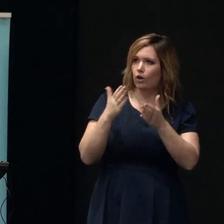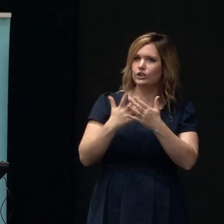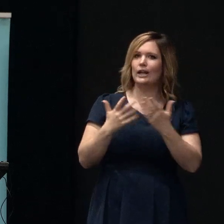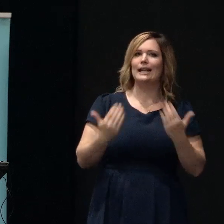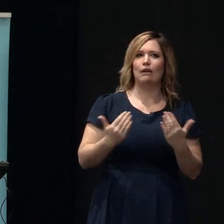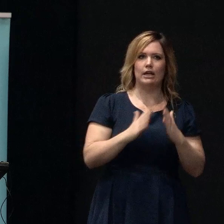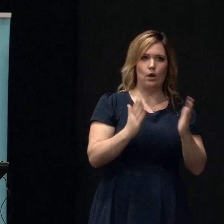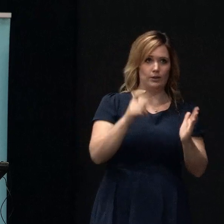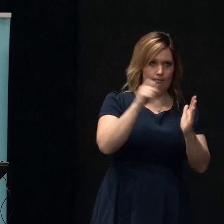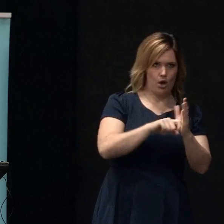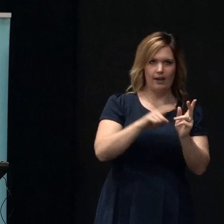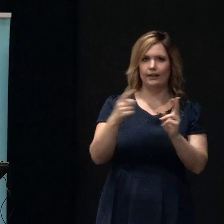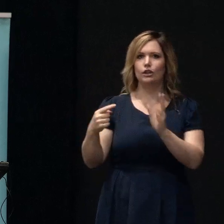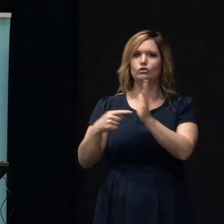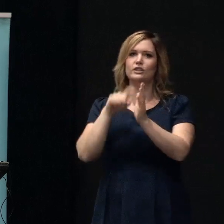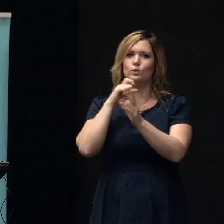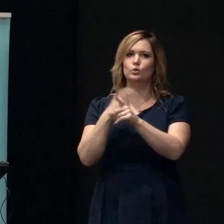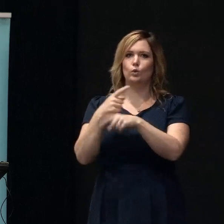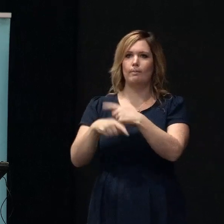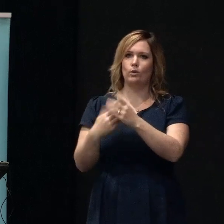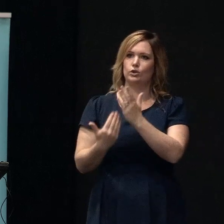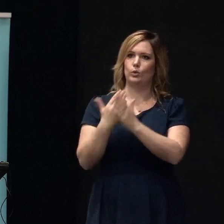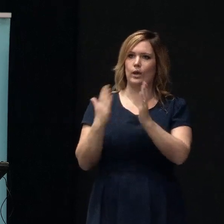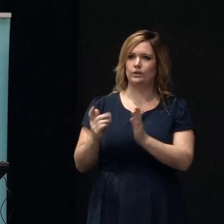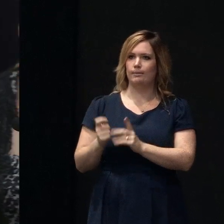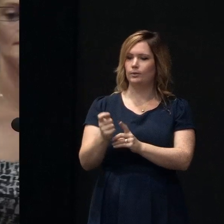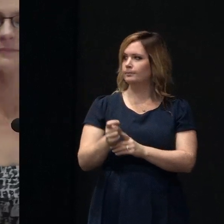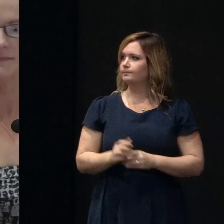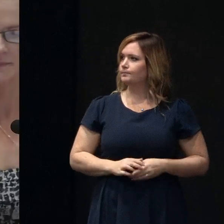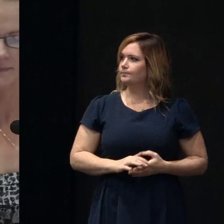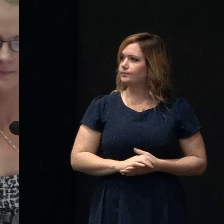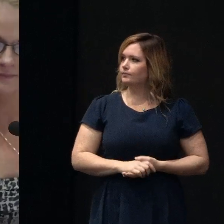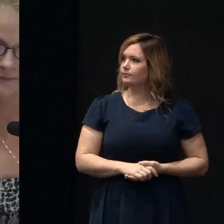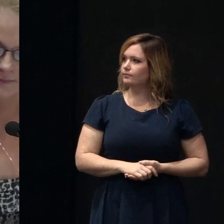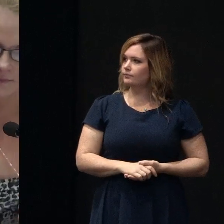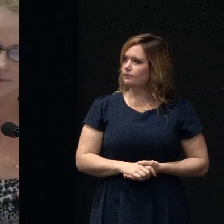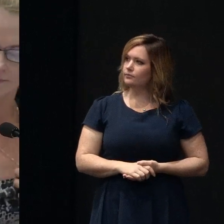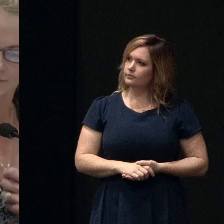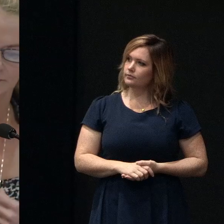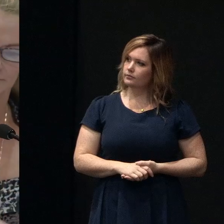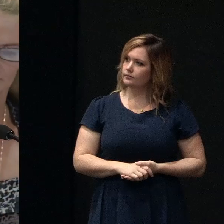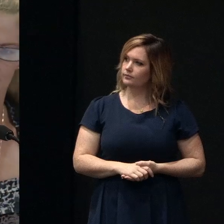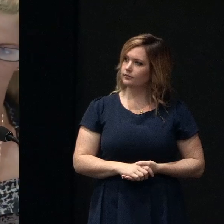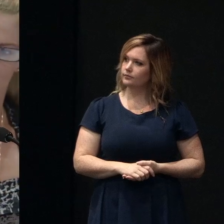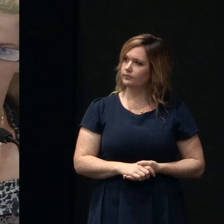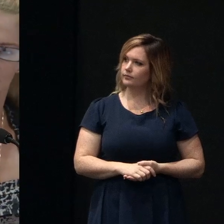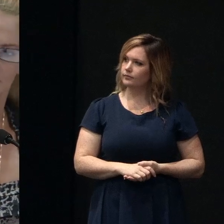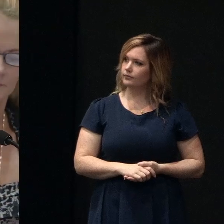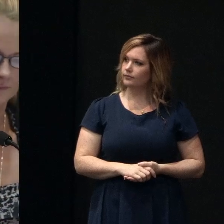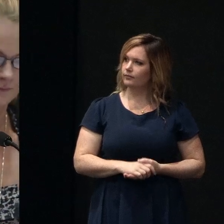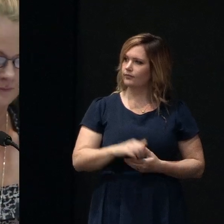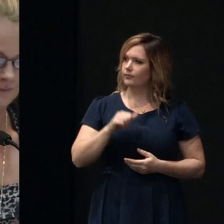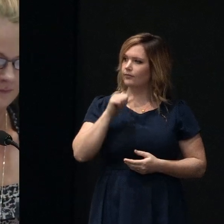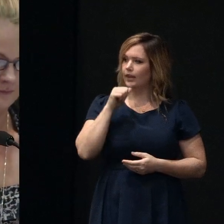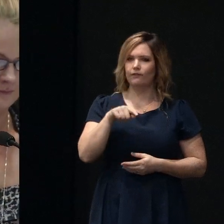and I'll ask Tracy you can sort of talk about new builds. Okay, thanks. Thanks, Mike. Yeah, if you're purchasing a property it's the single